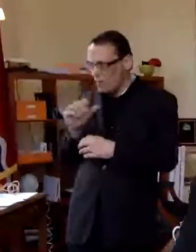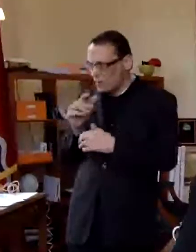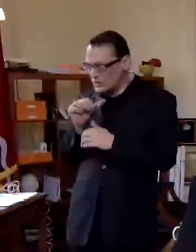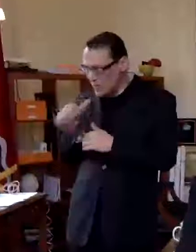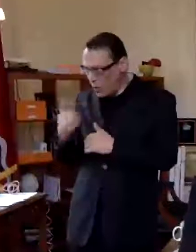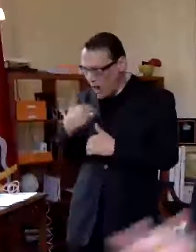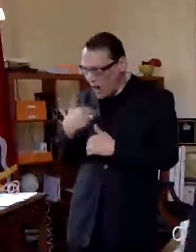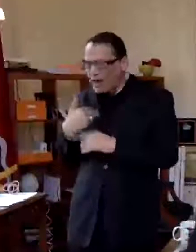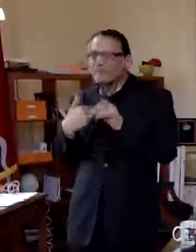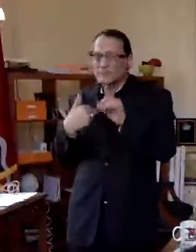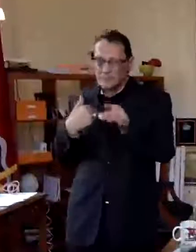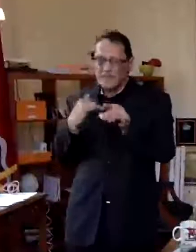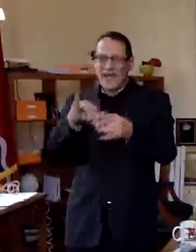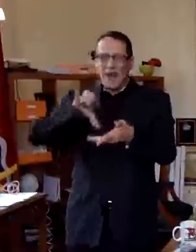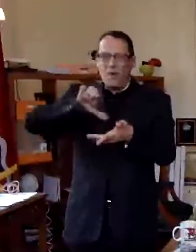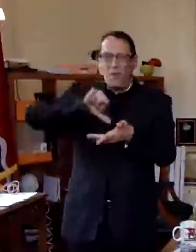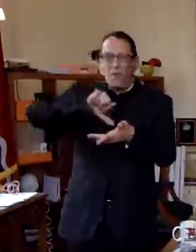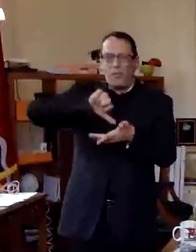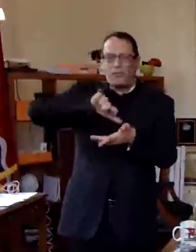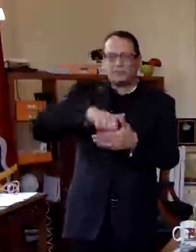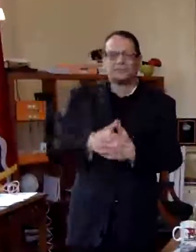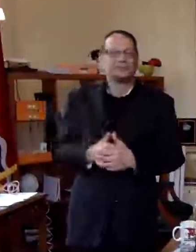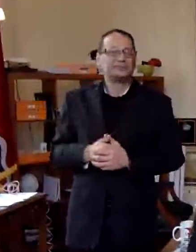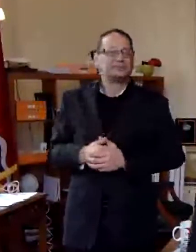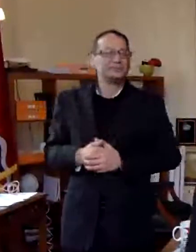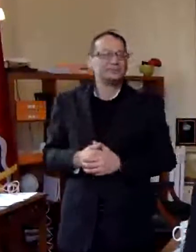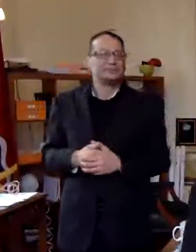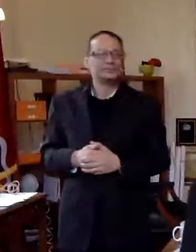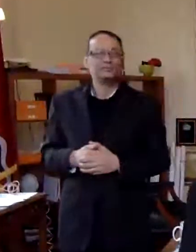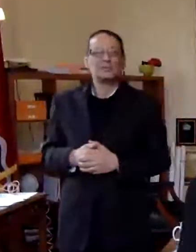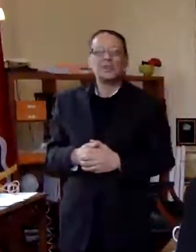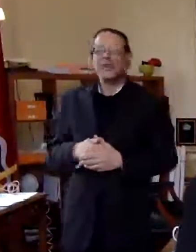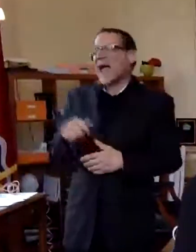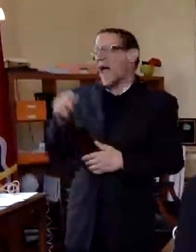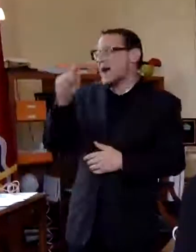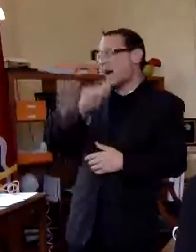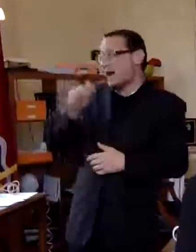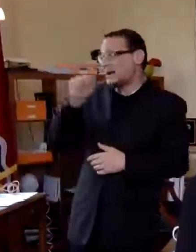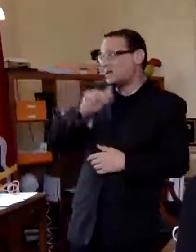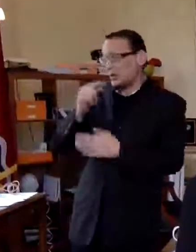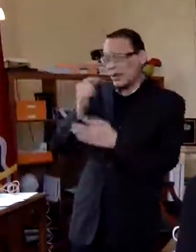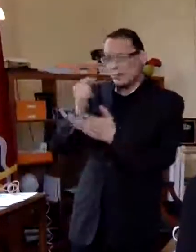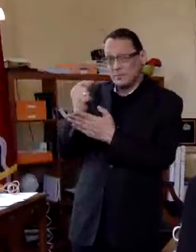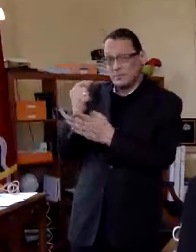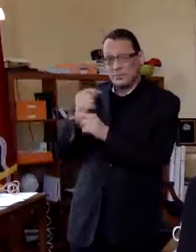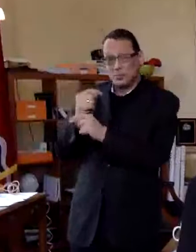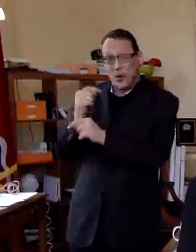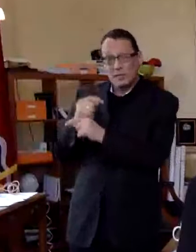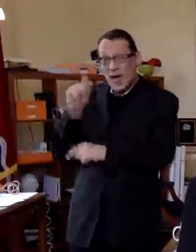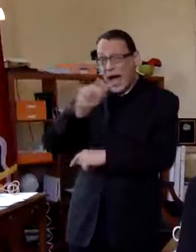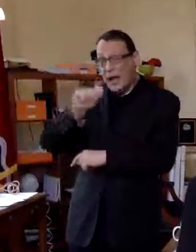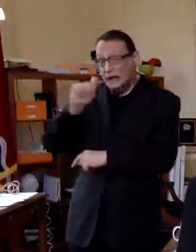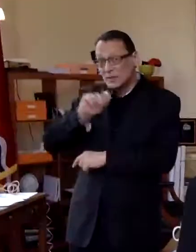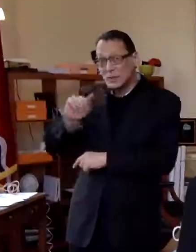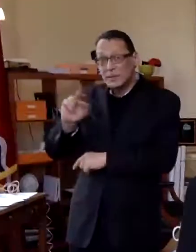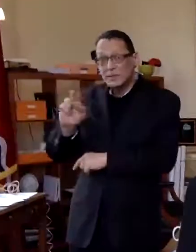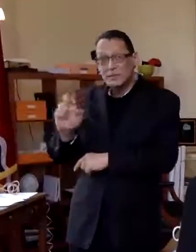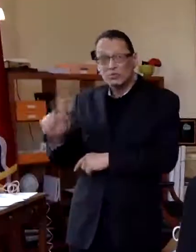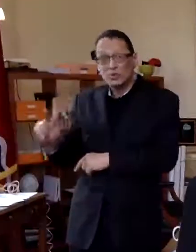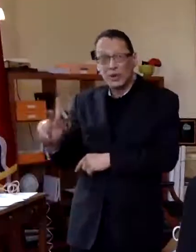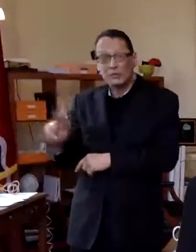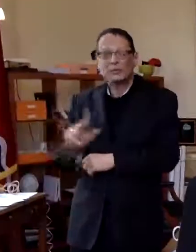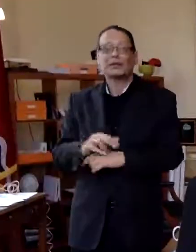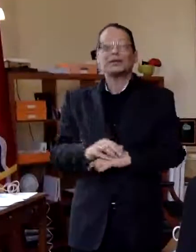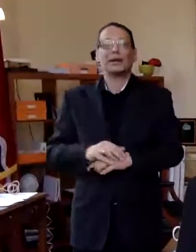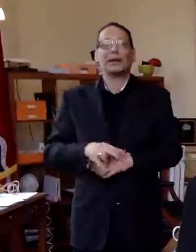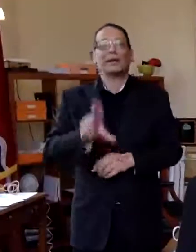okay lighter question what about ice cream trucks mary during the stay at home order sorry